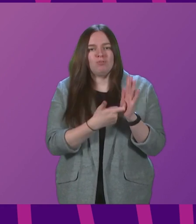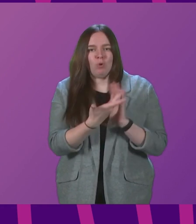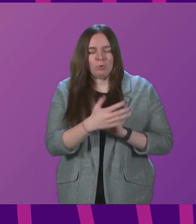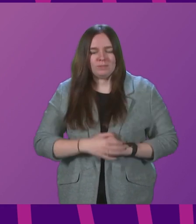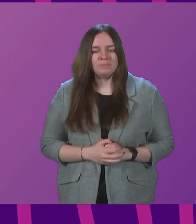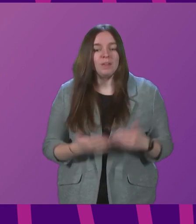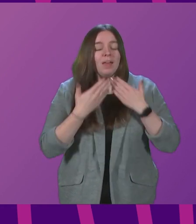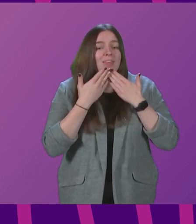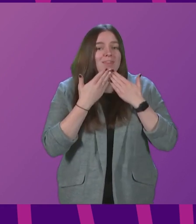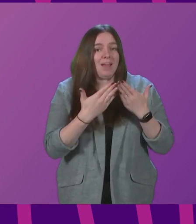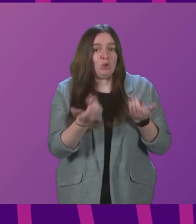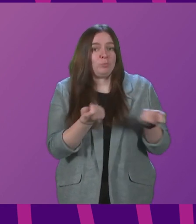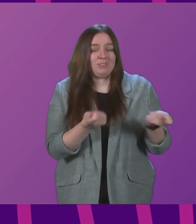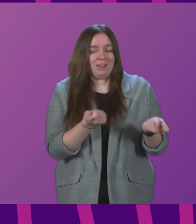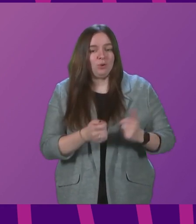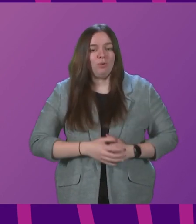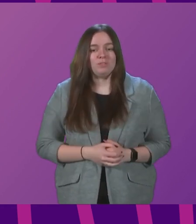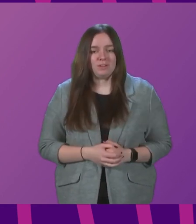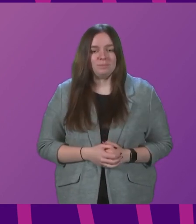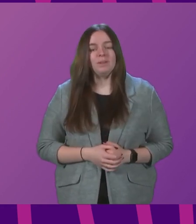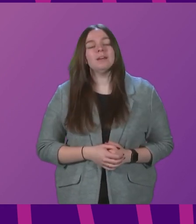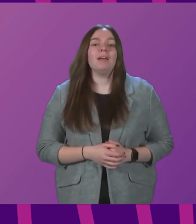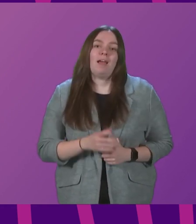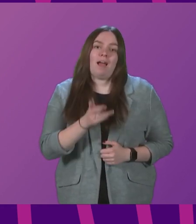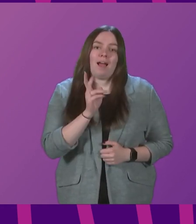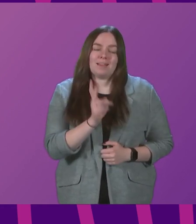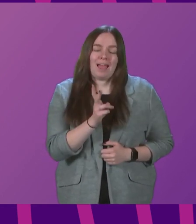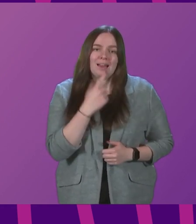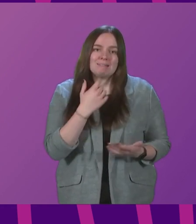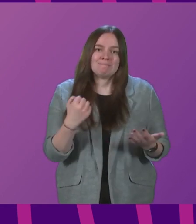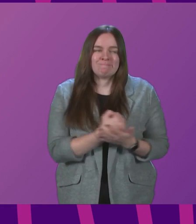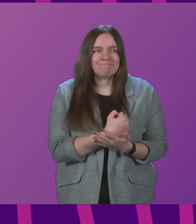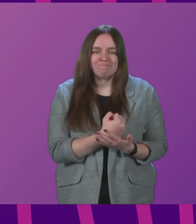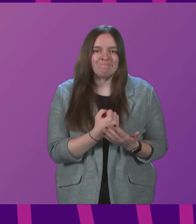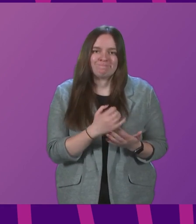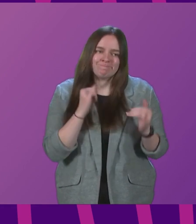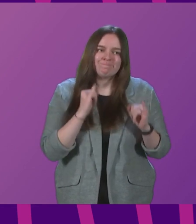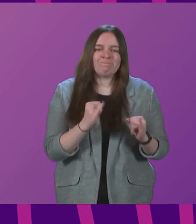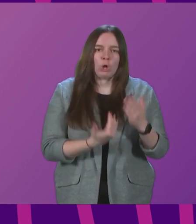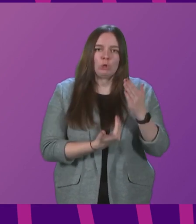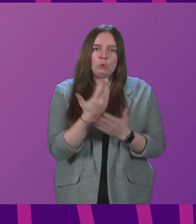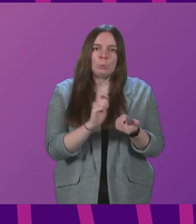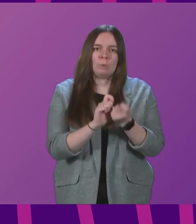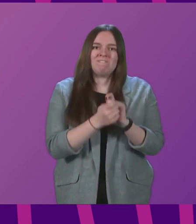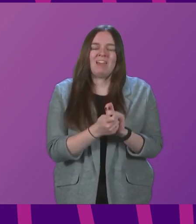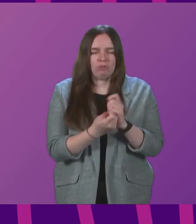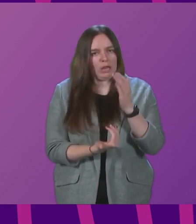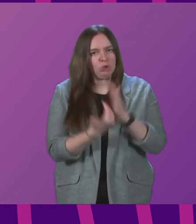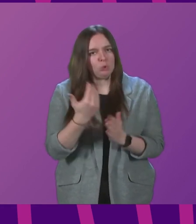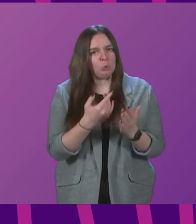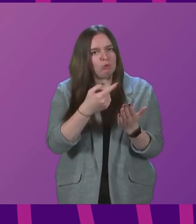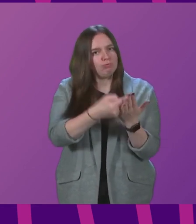Thank you, Presiding Officer. We are once again facing the unwelcome reality of this new variant and new restrictions.